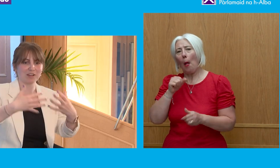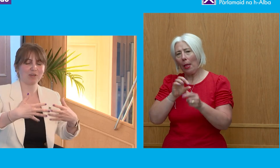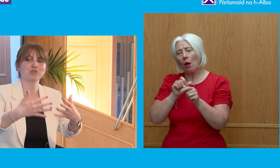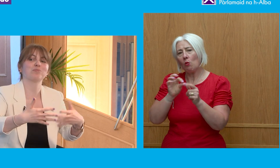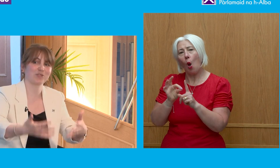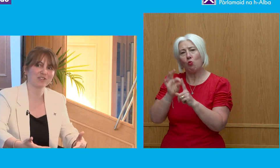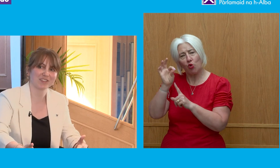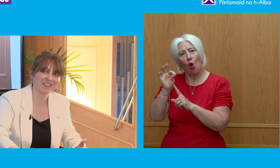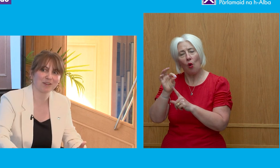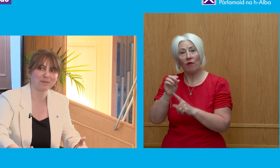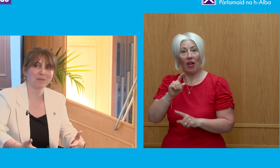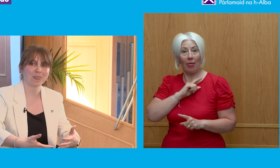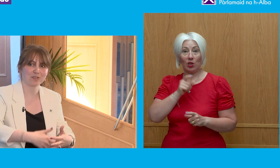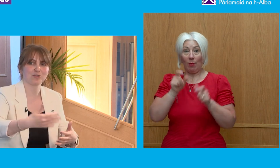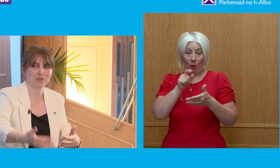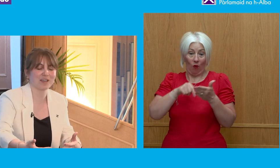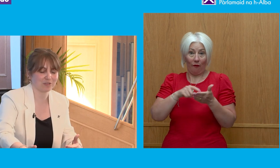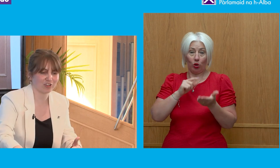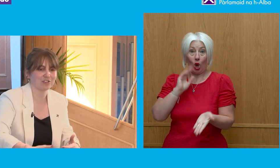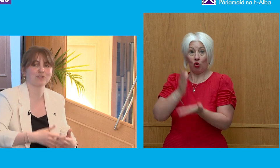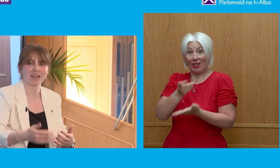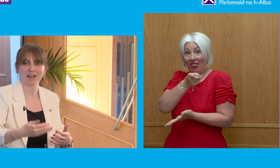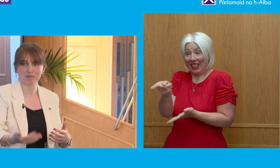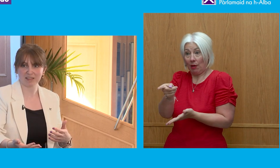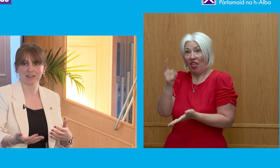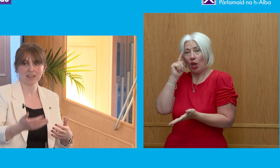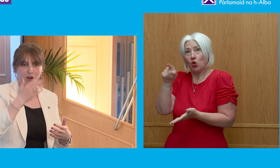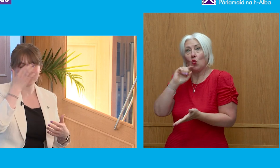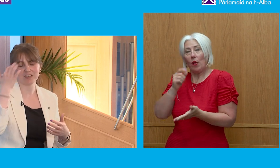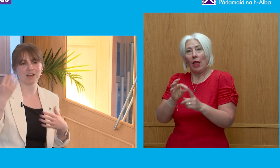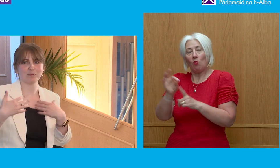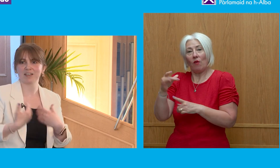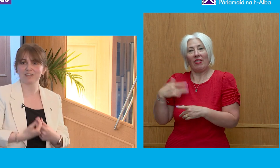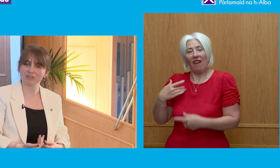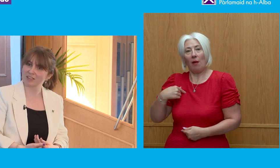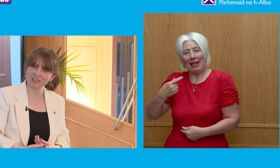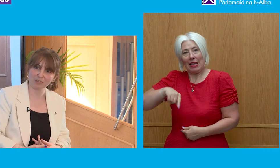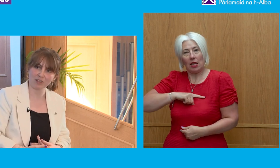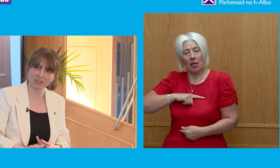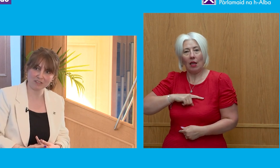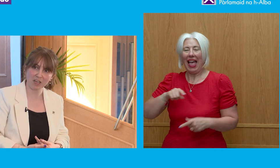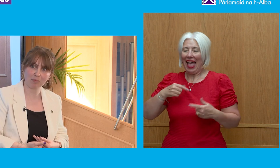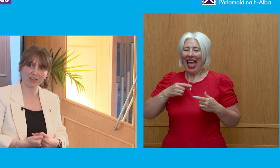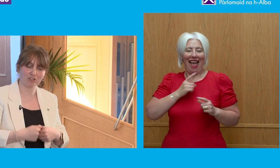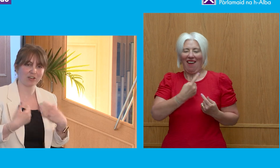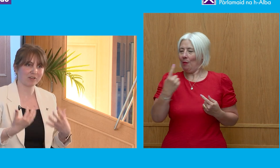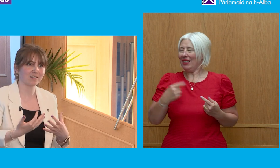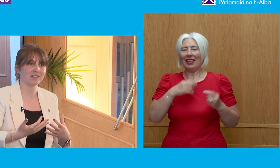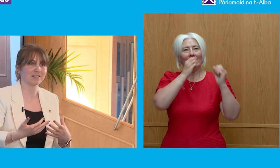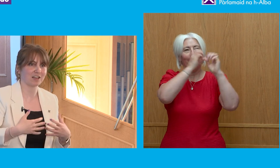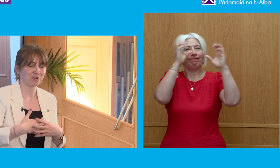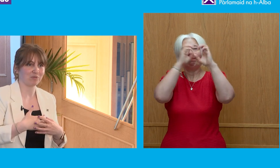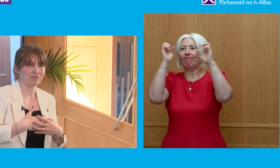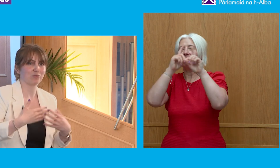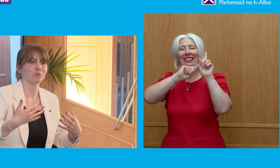That's why voters put their trust in them to make those changes, to make life better. Obviously, everybody has different ideas of what that looks like, but the general